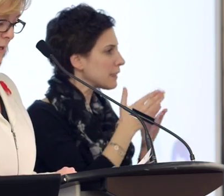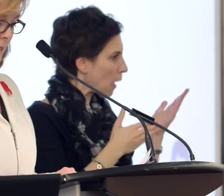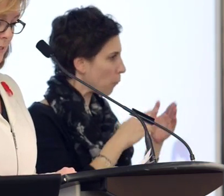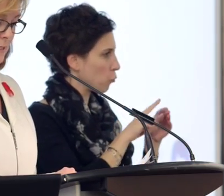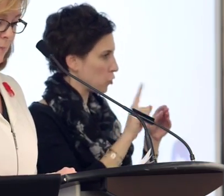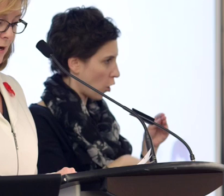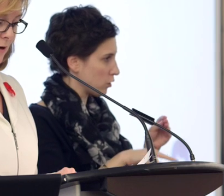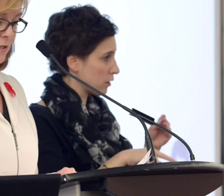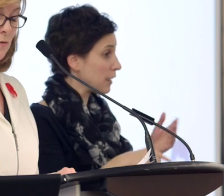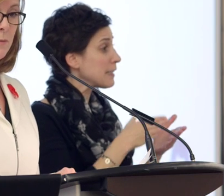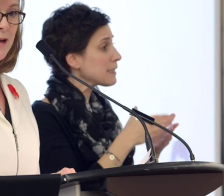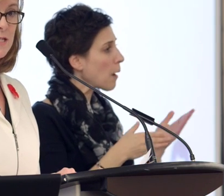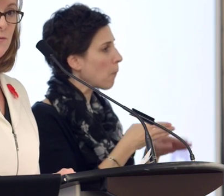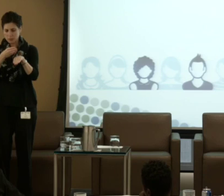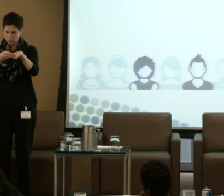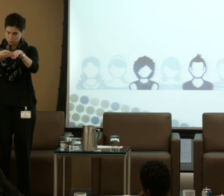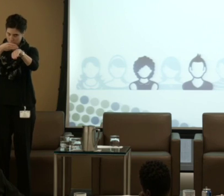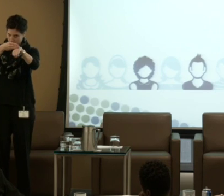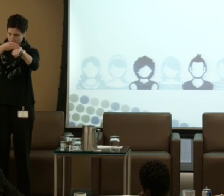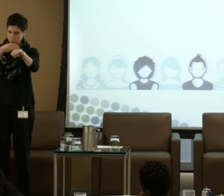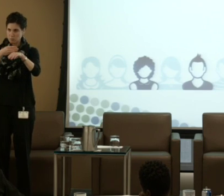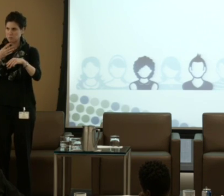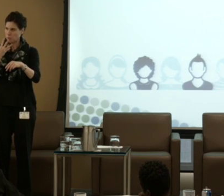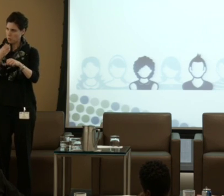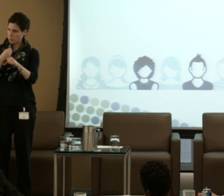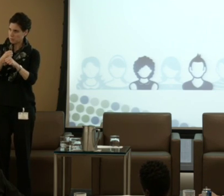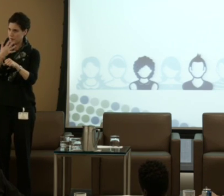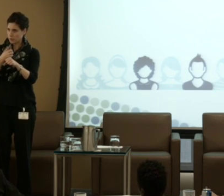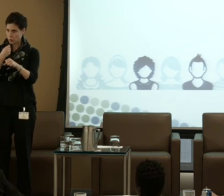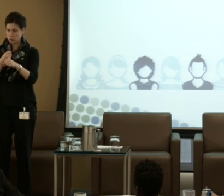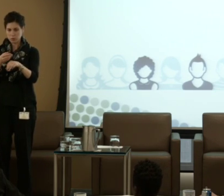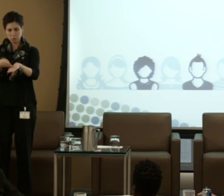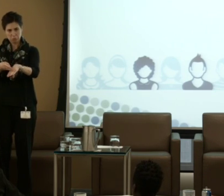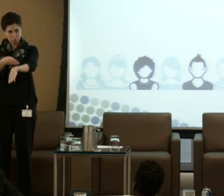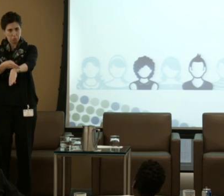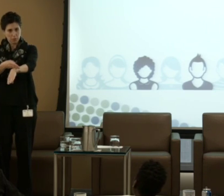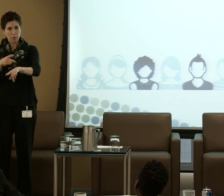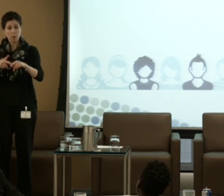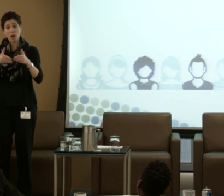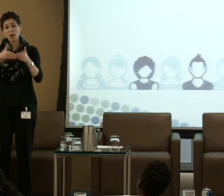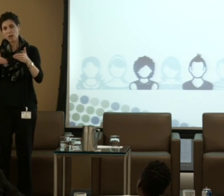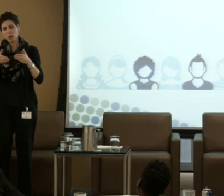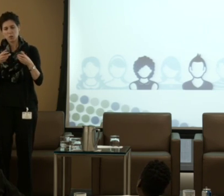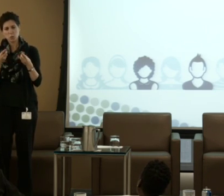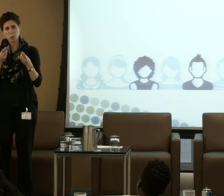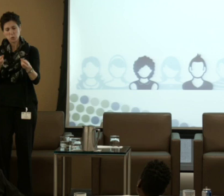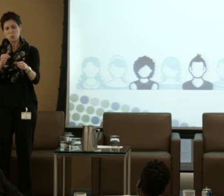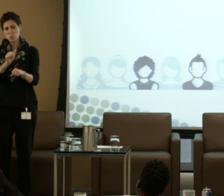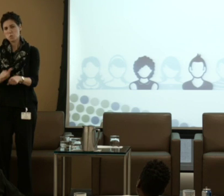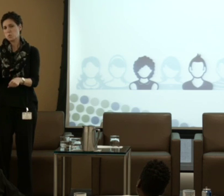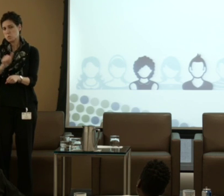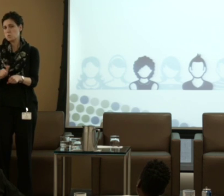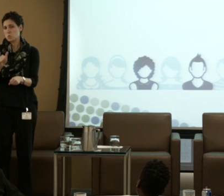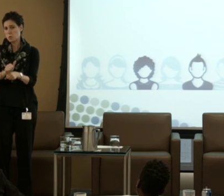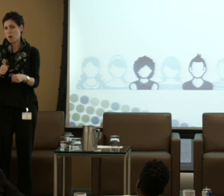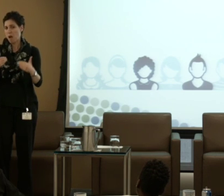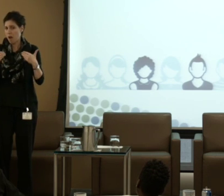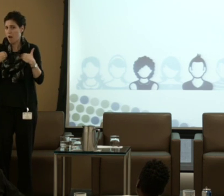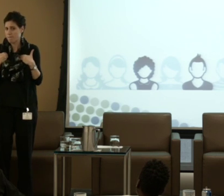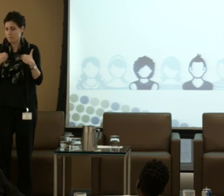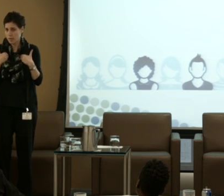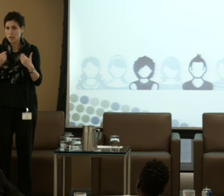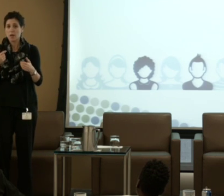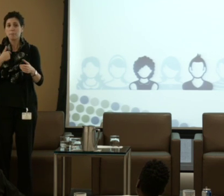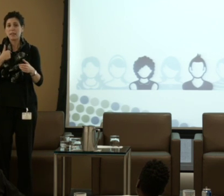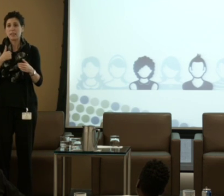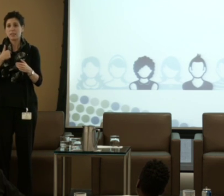improvement in some areas over the past five years, but we still have a lot of work to do. So let me outline a couple of areas